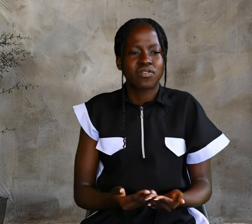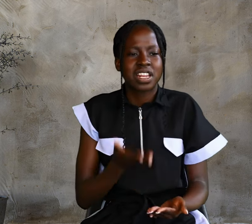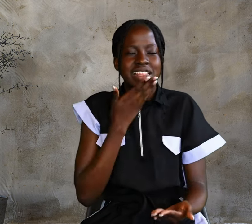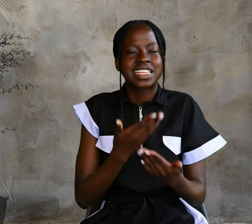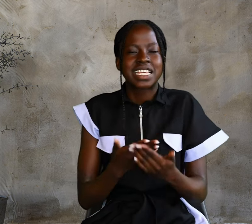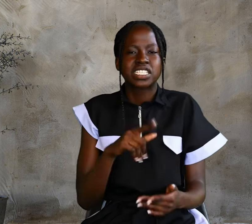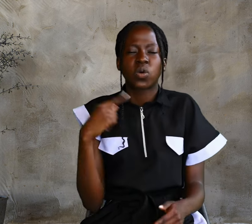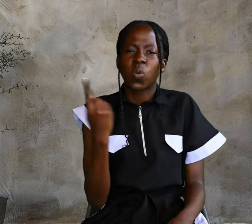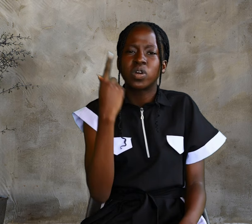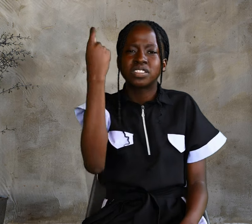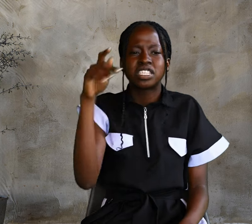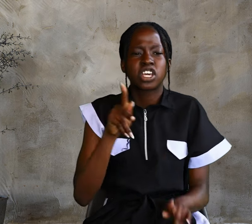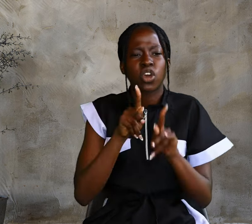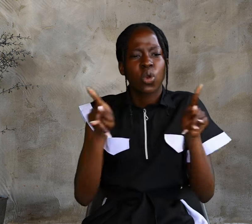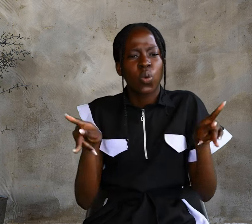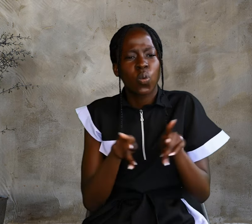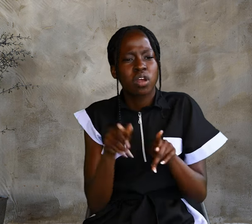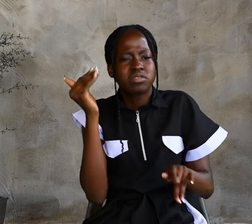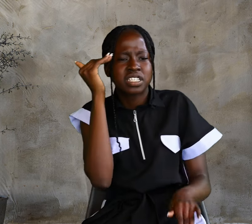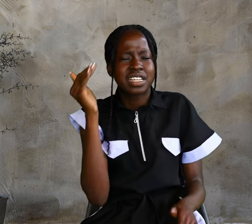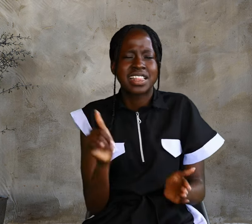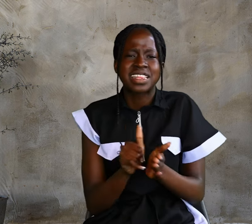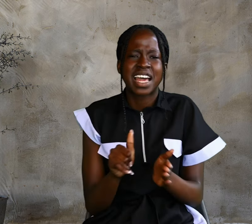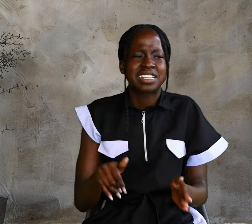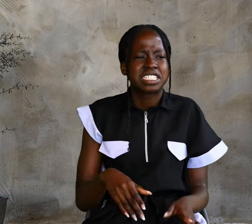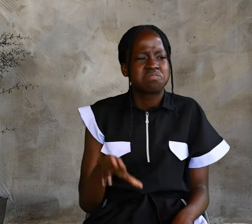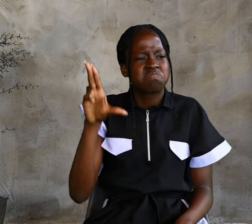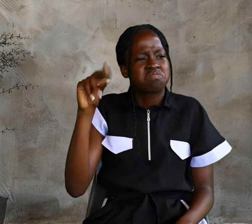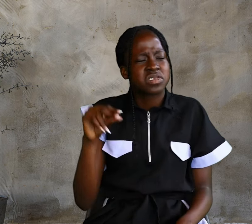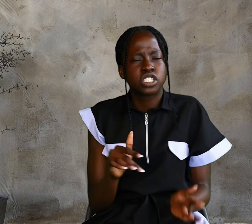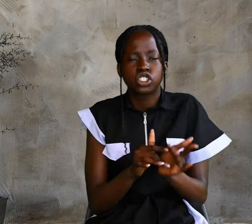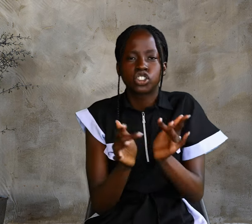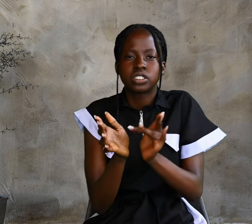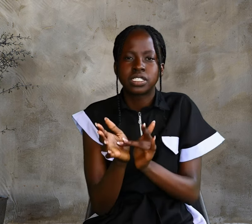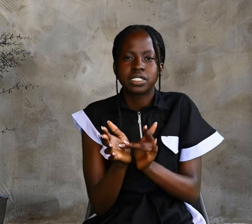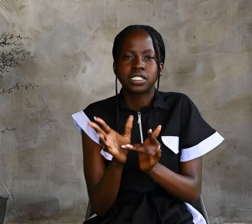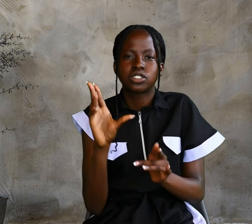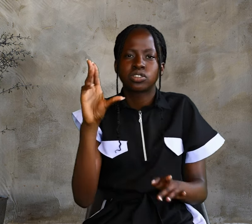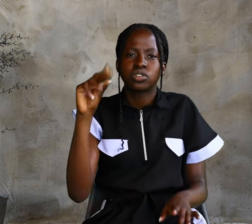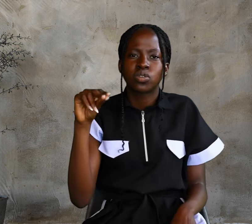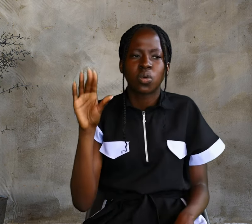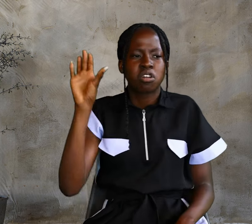realized that neither Jesus nor his disciples were there,